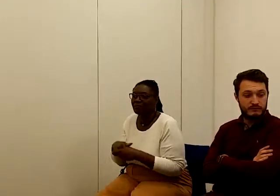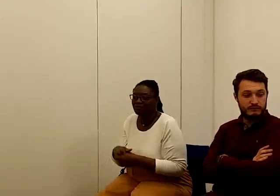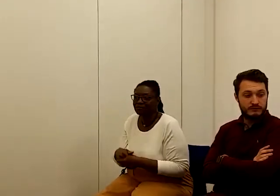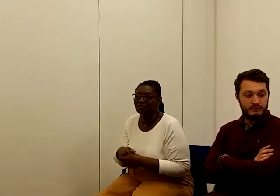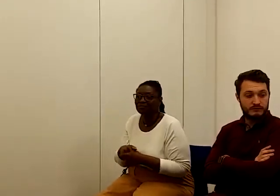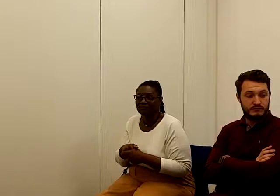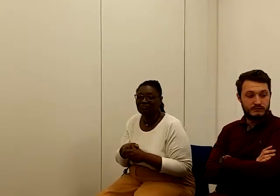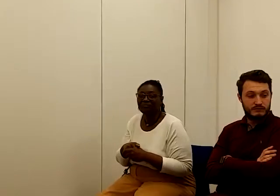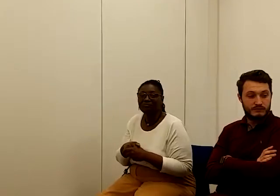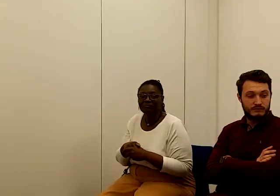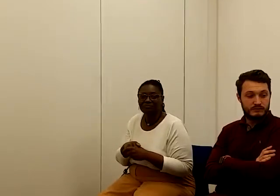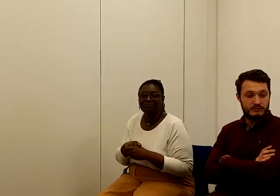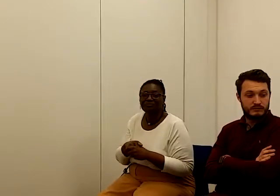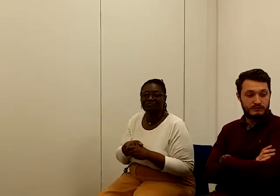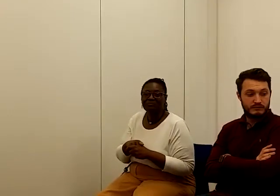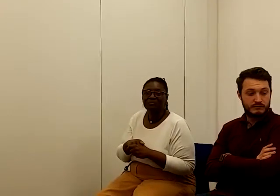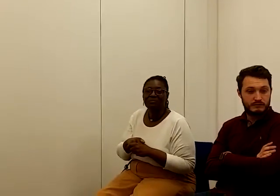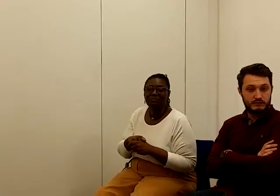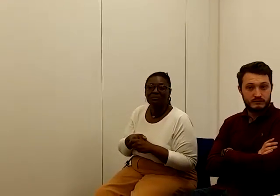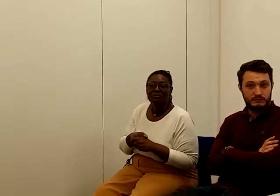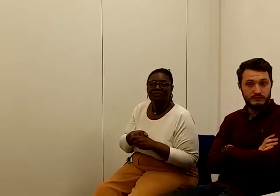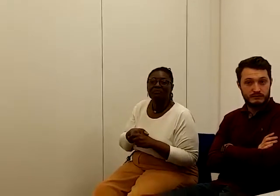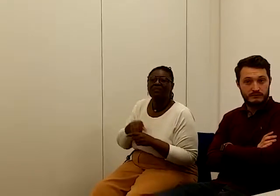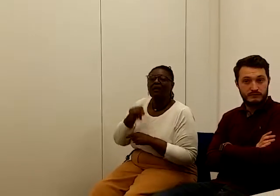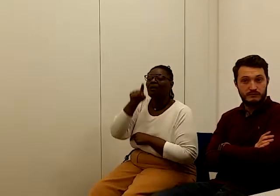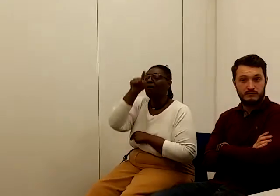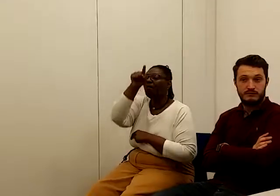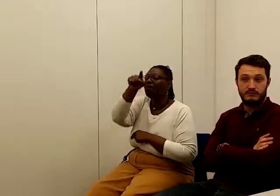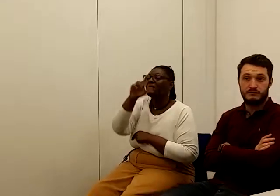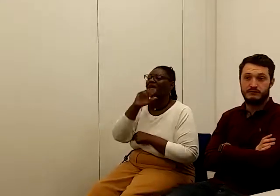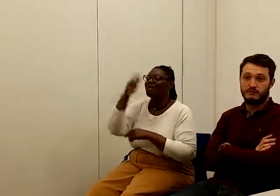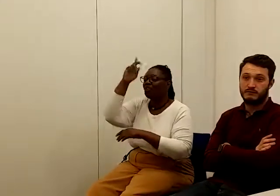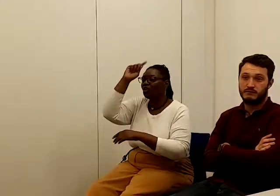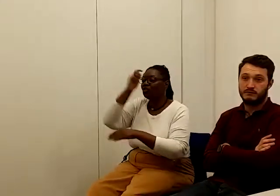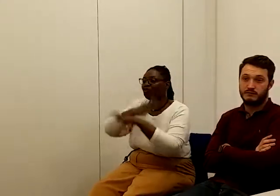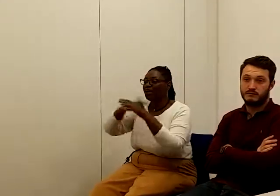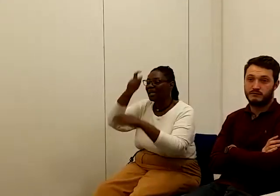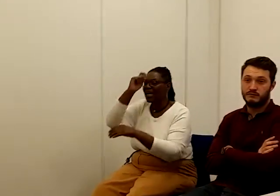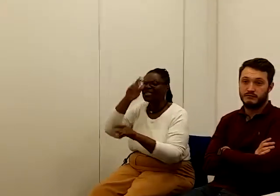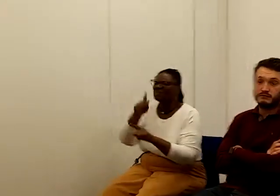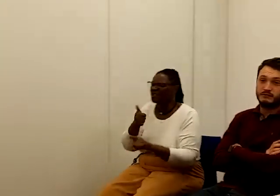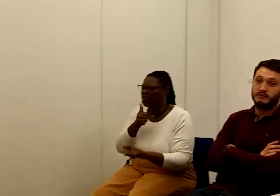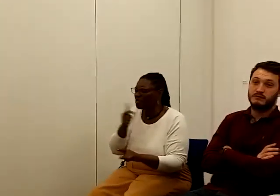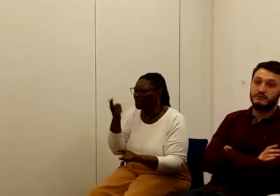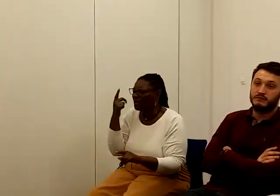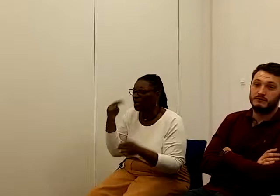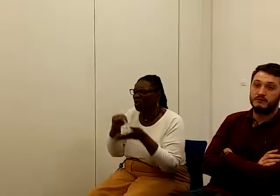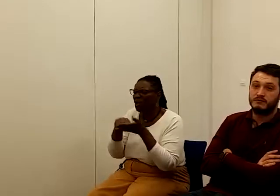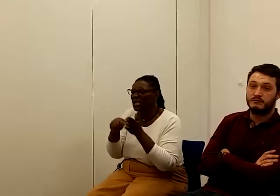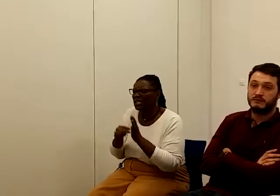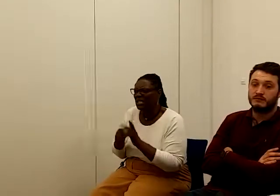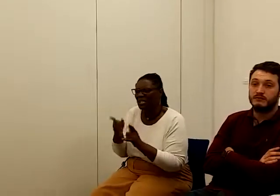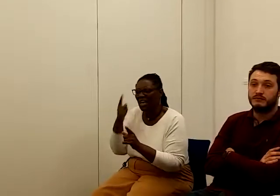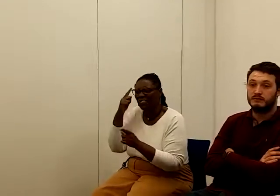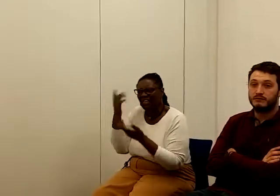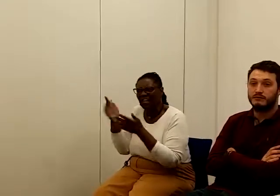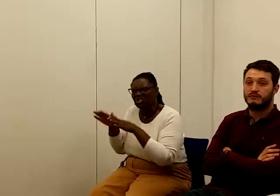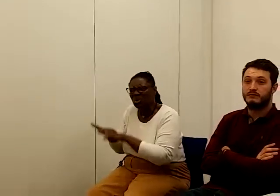That's the strapline. There used to be an organisation that I believe is no longer existing that